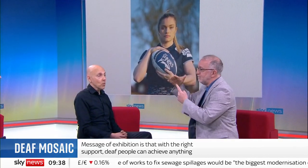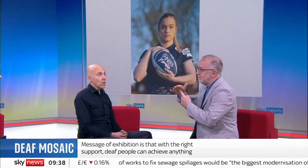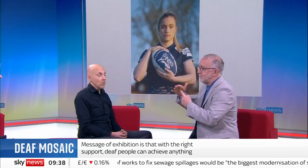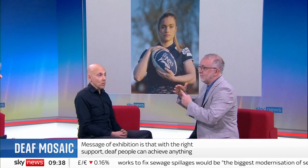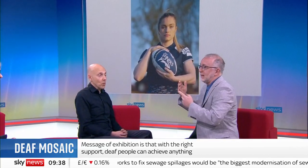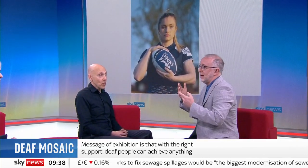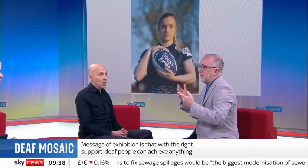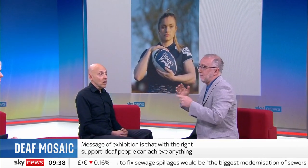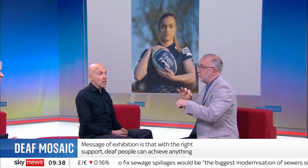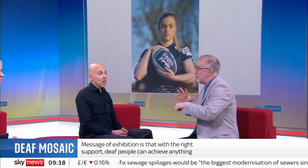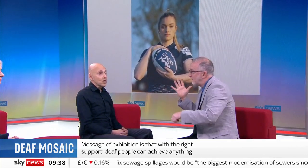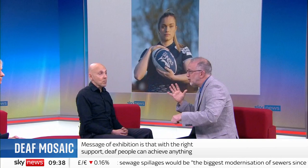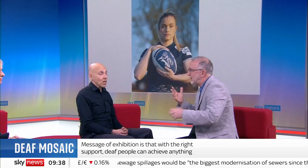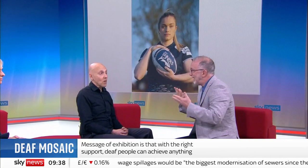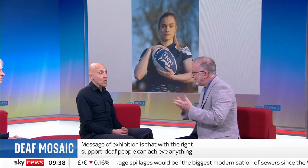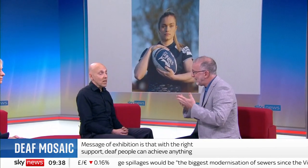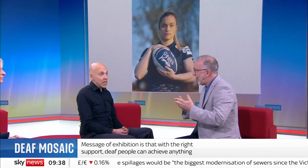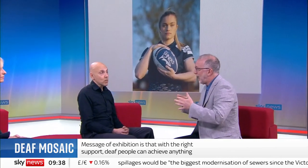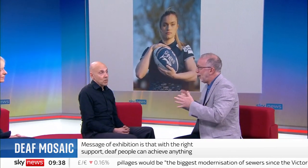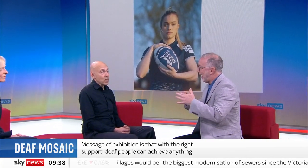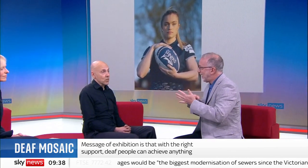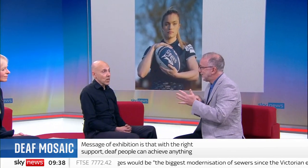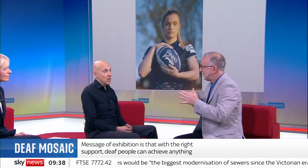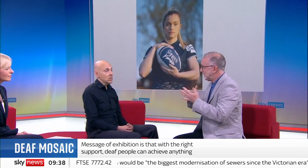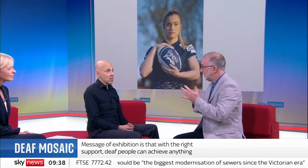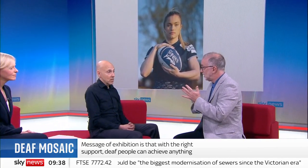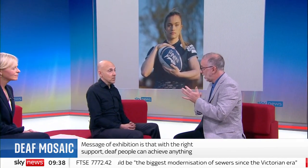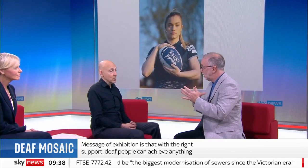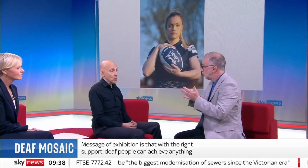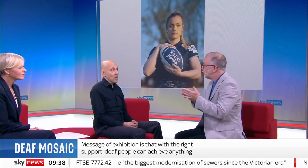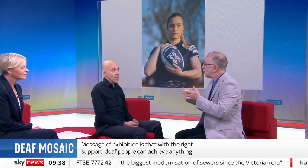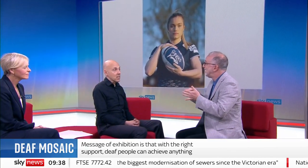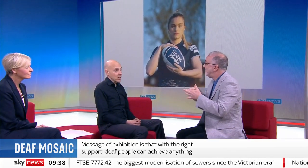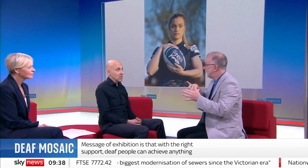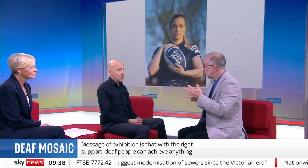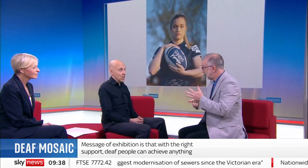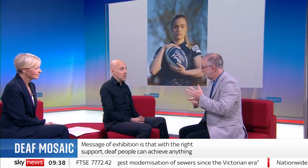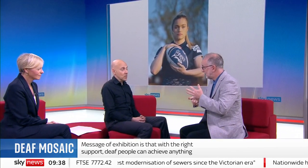play rugby with her and she's become an elite professional now with Exeter Chiefs